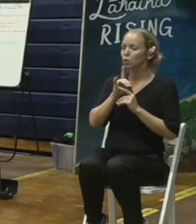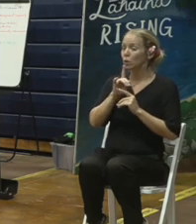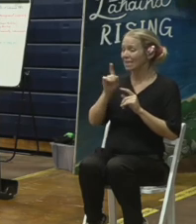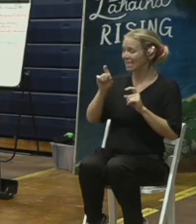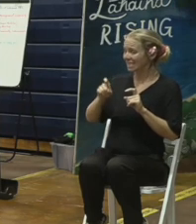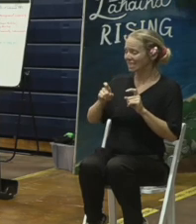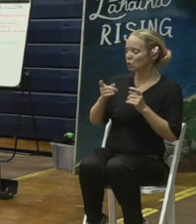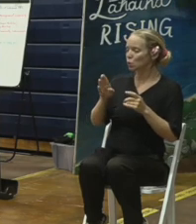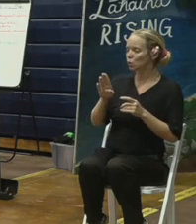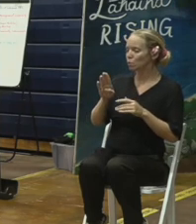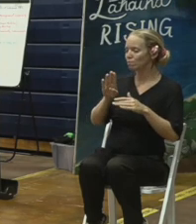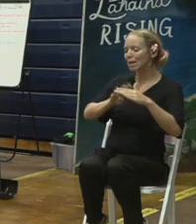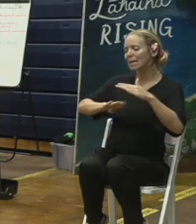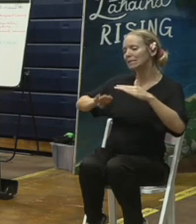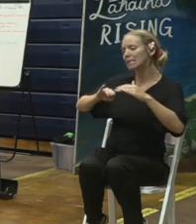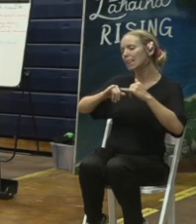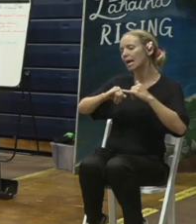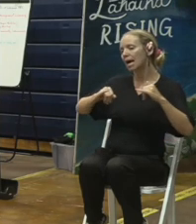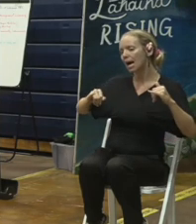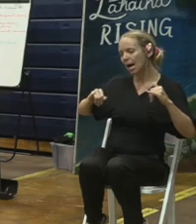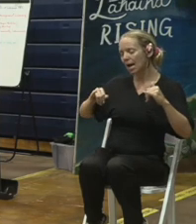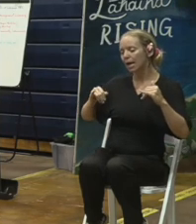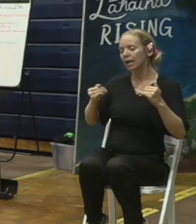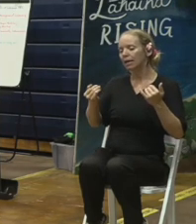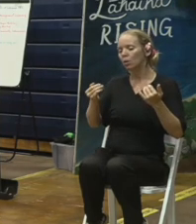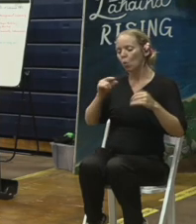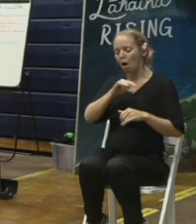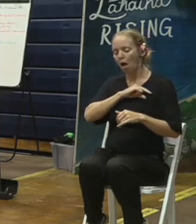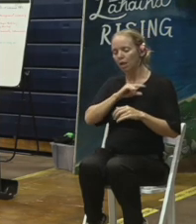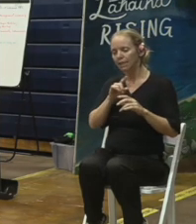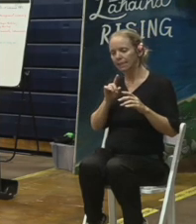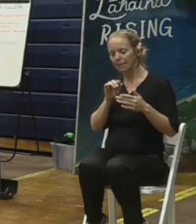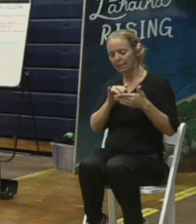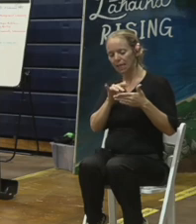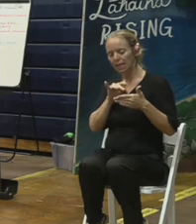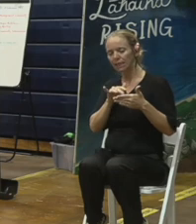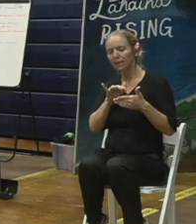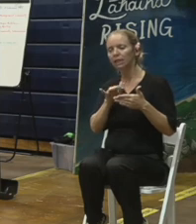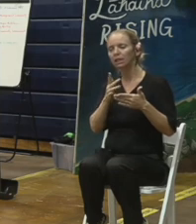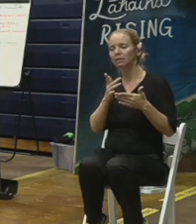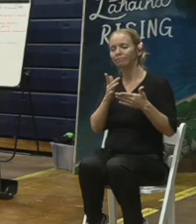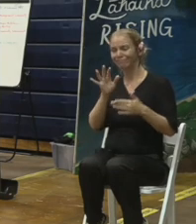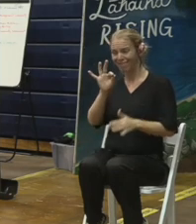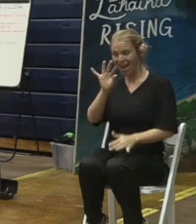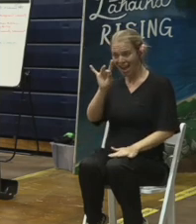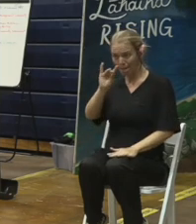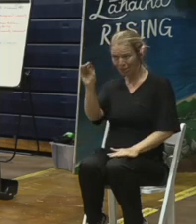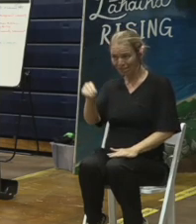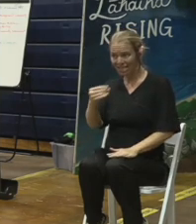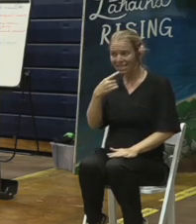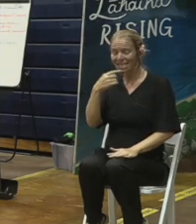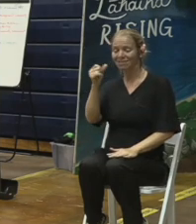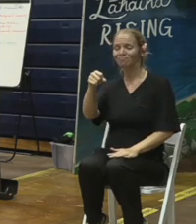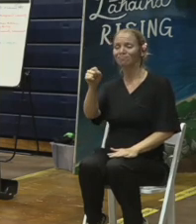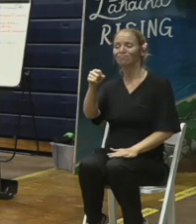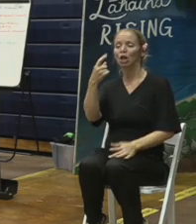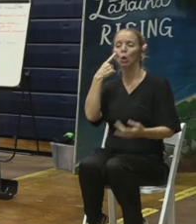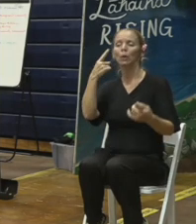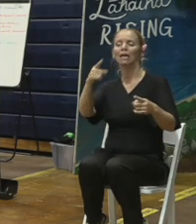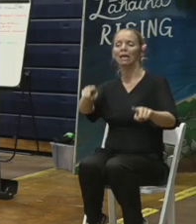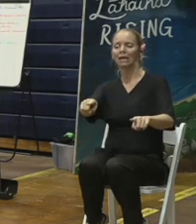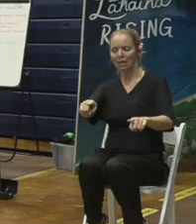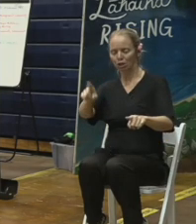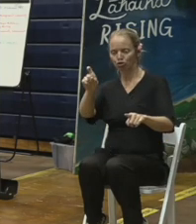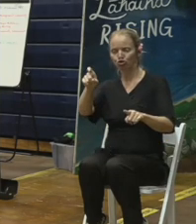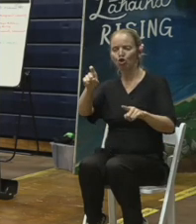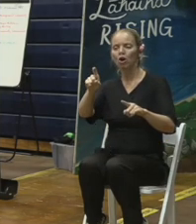study before debris management is essential to safeguard environmental health 98% of everybody agreed on that